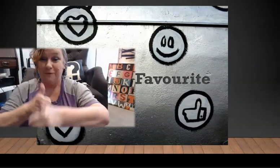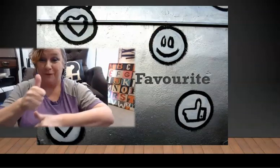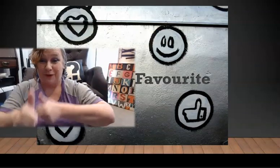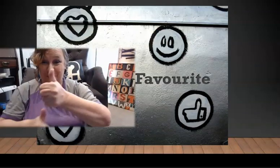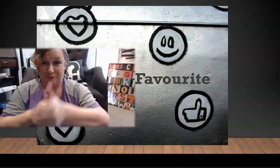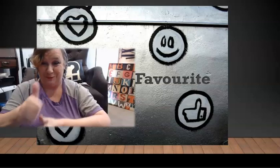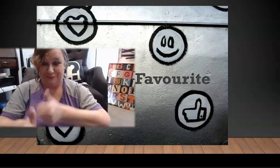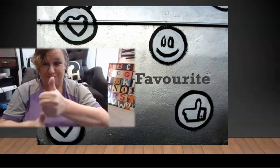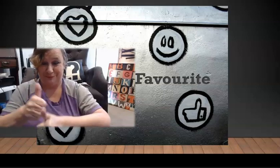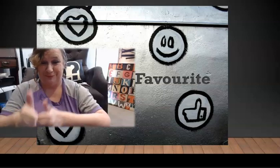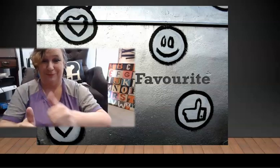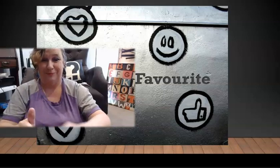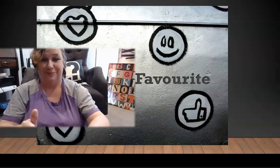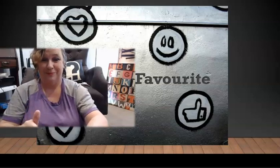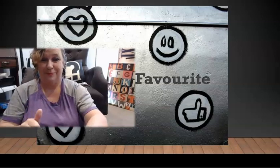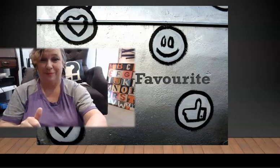Favorite.